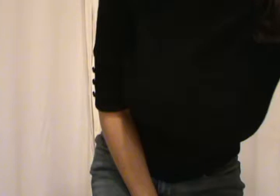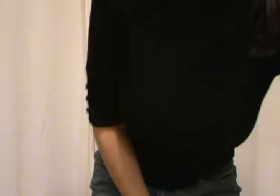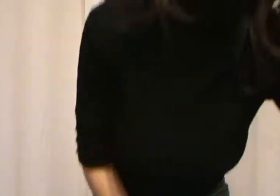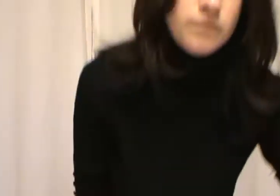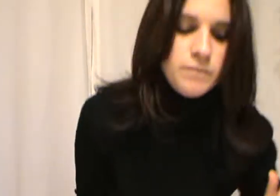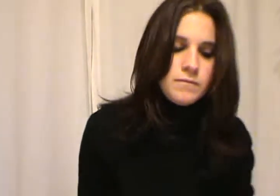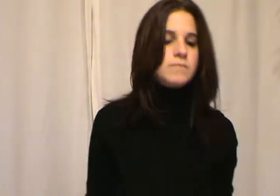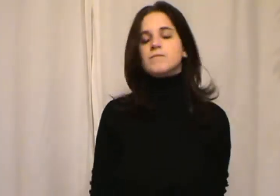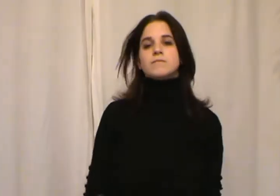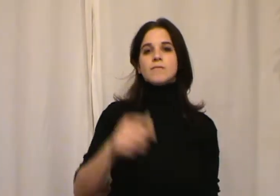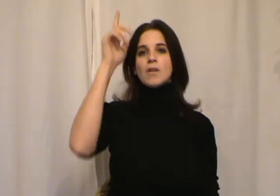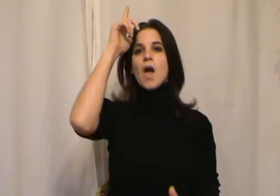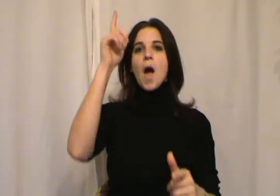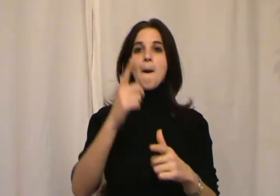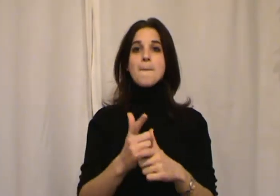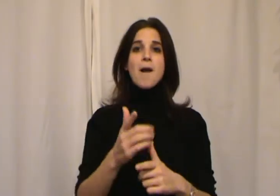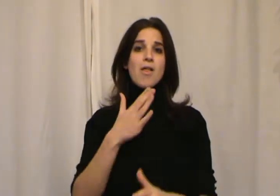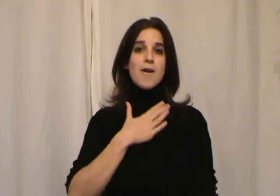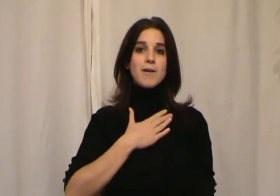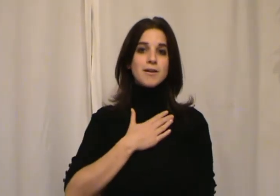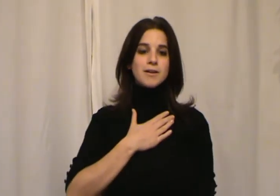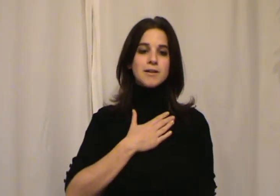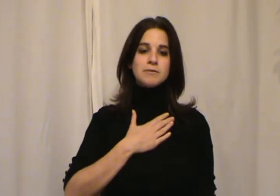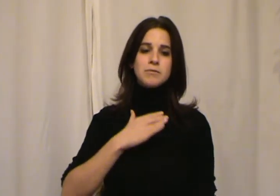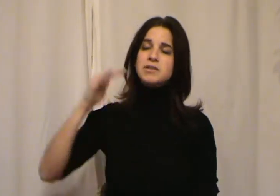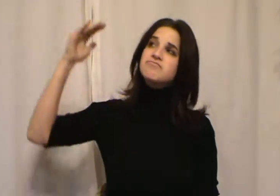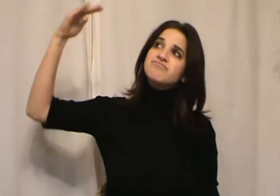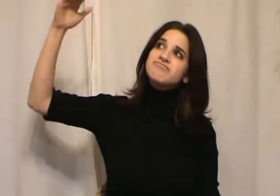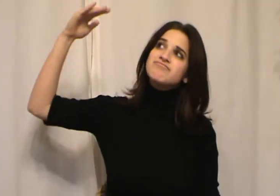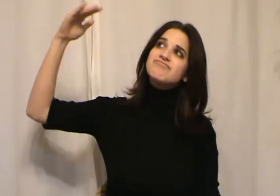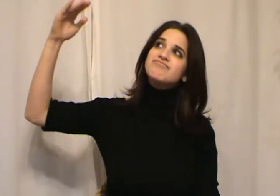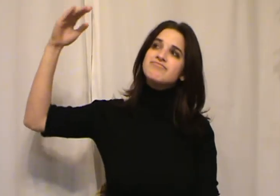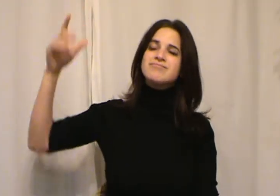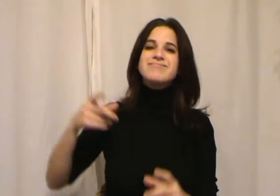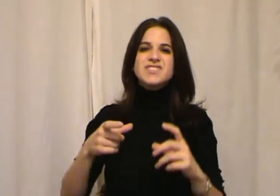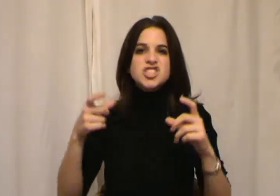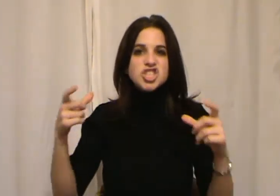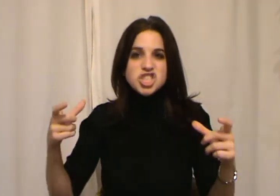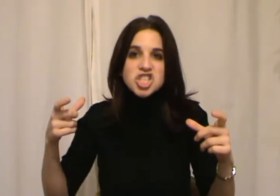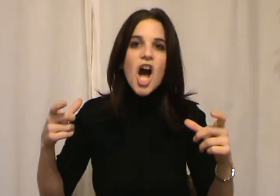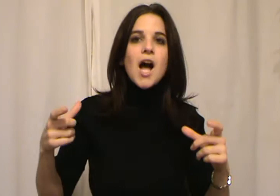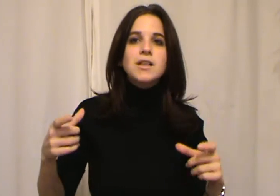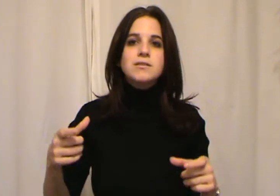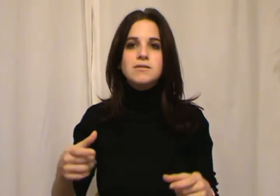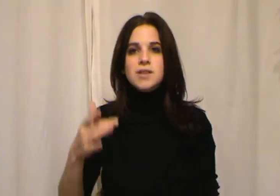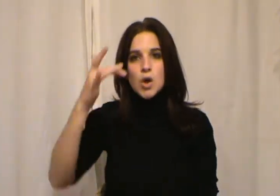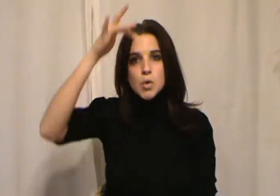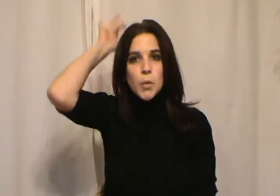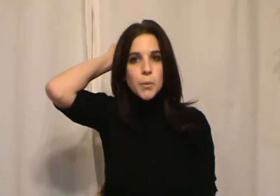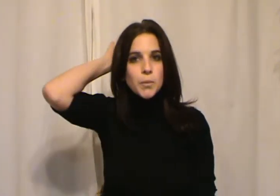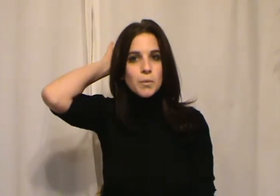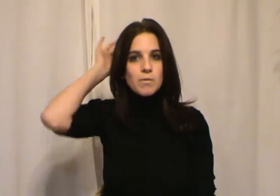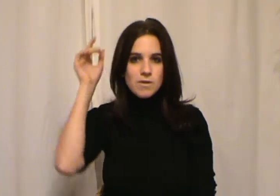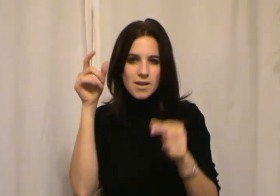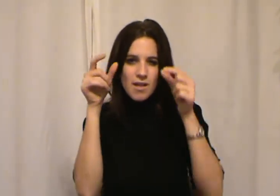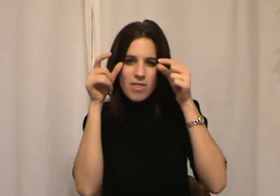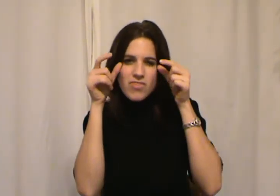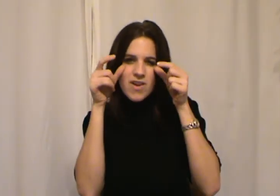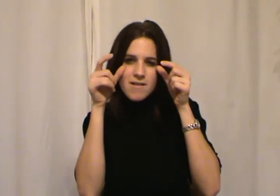We're still in D.J. who hit the break. Yanks hold the three games to two leads. In Monday Night Football, we're in the fourth quarter. New Orleans is over at Atlanta